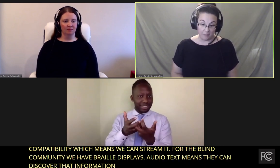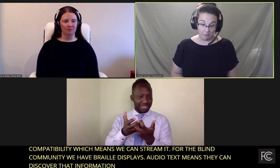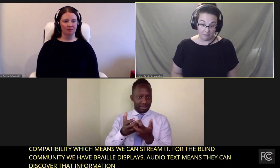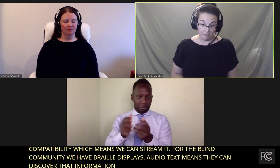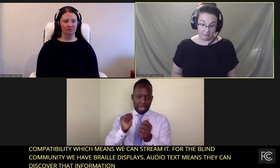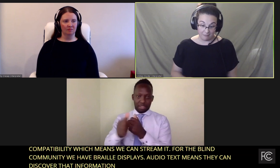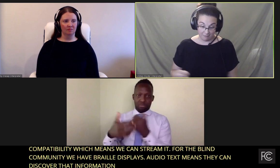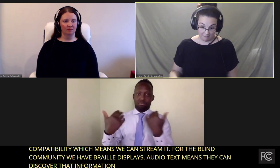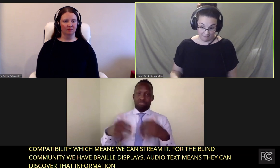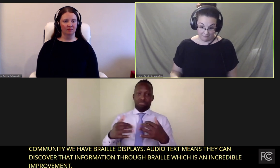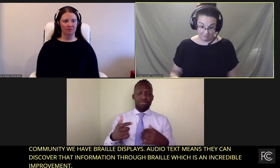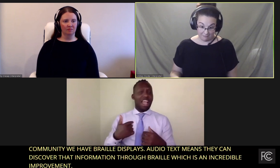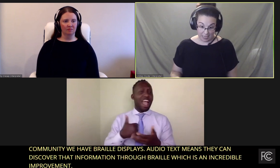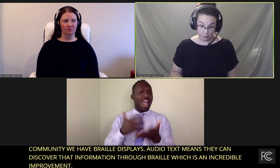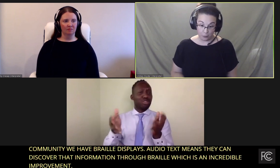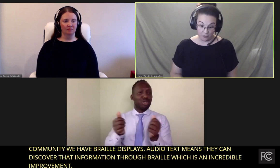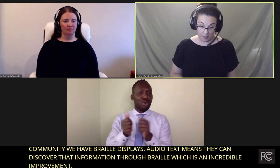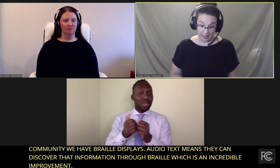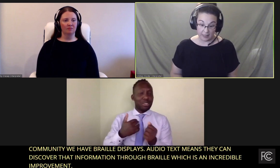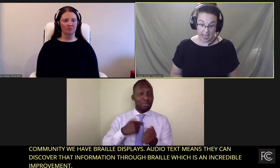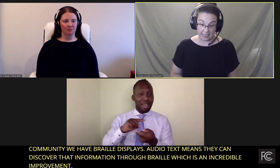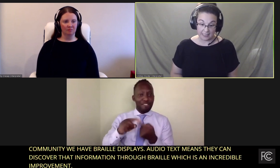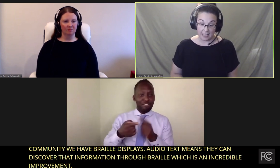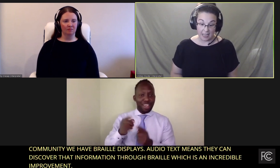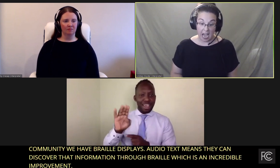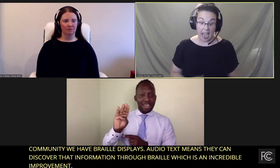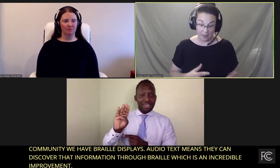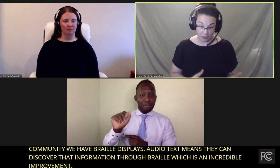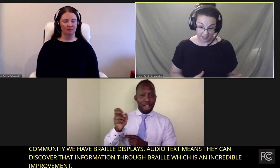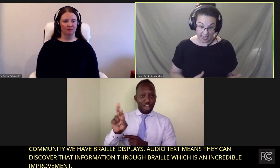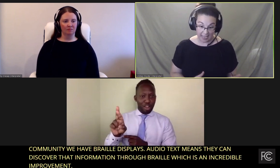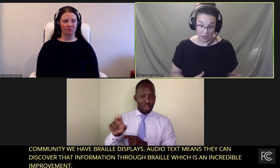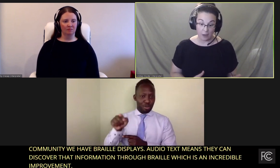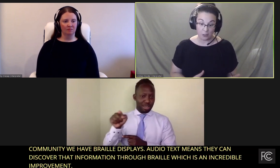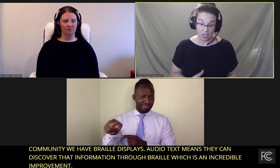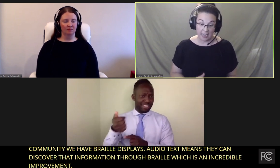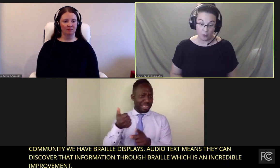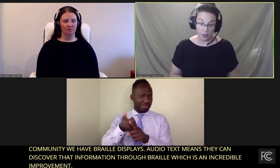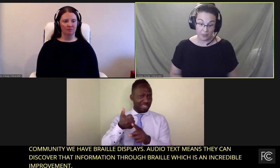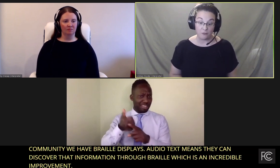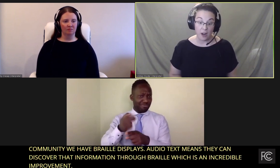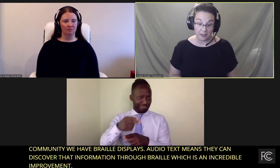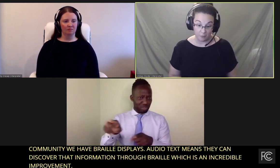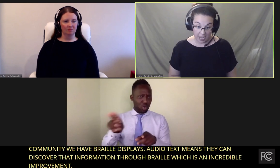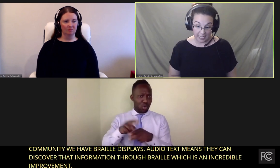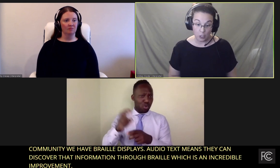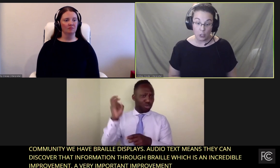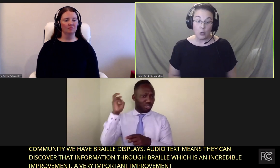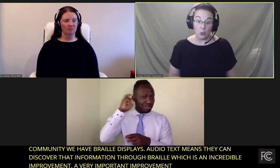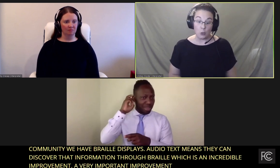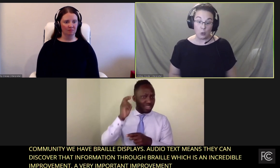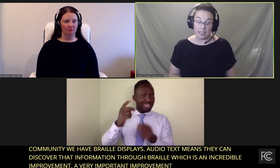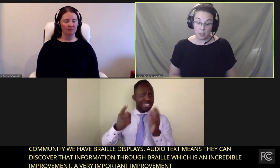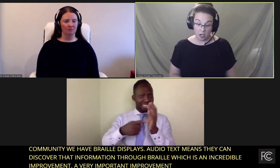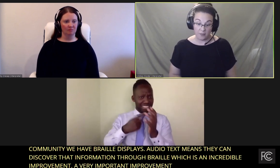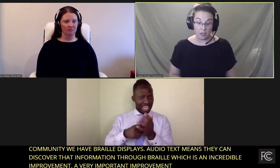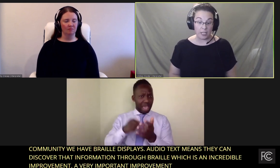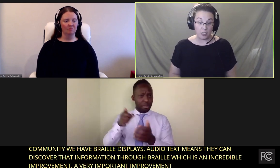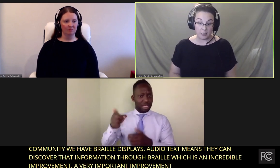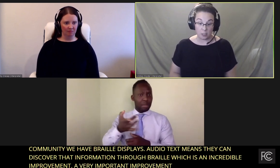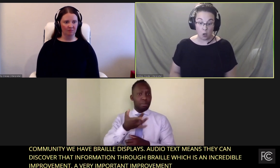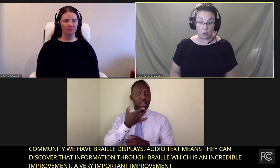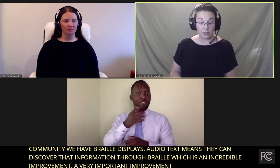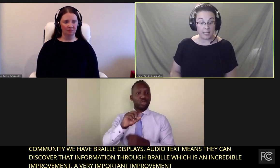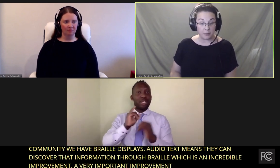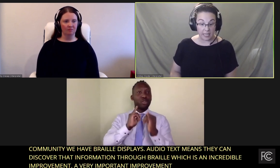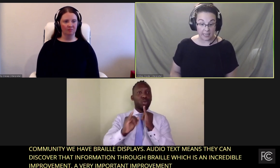improvement that I have to say, I was chatting with a friend of mine who is hard of